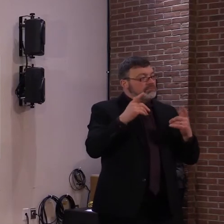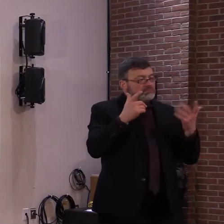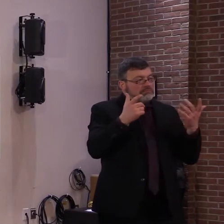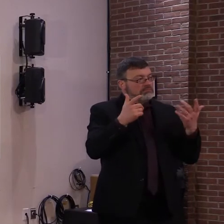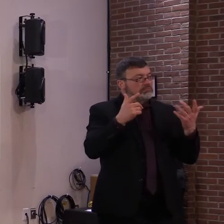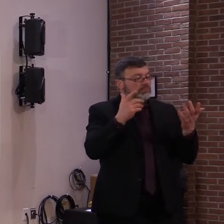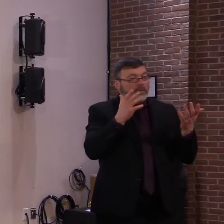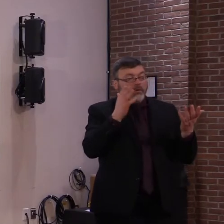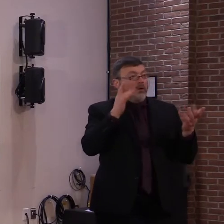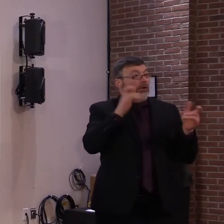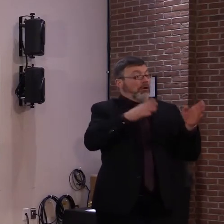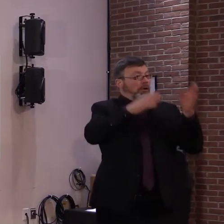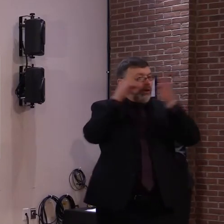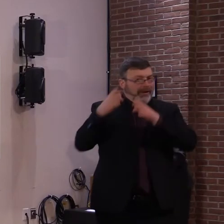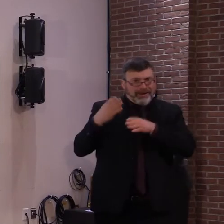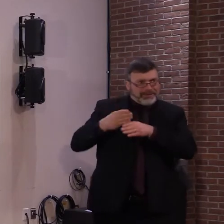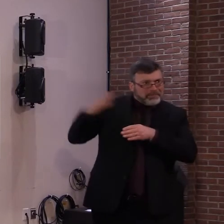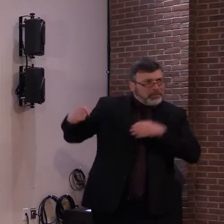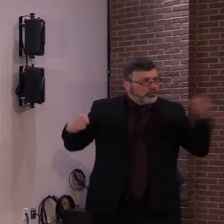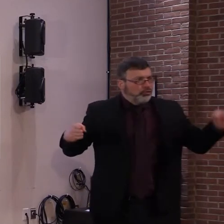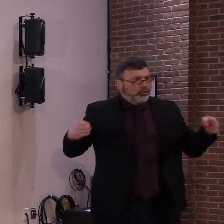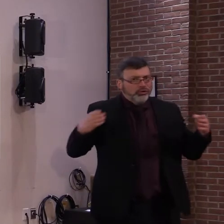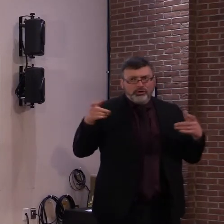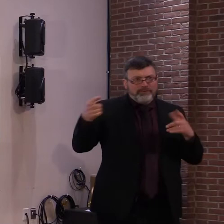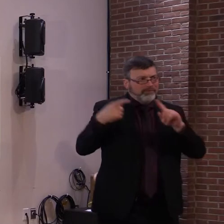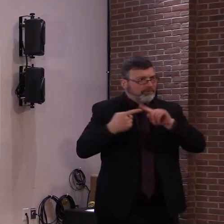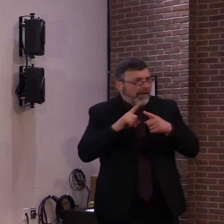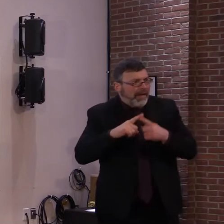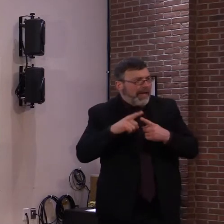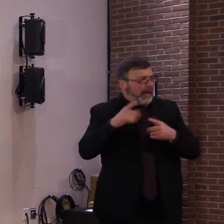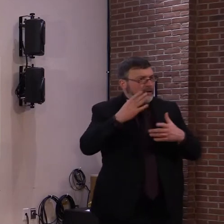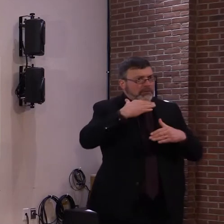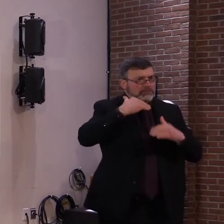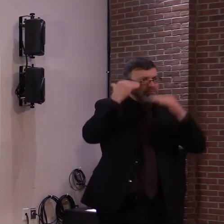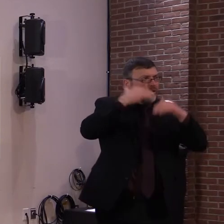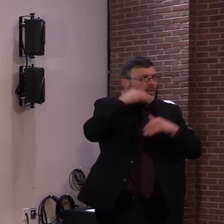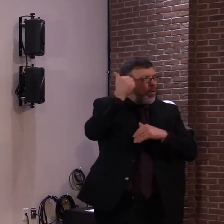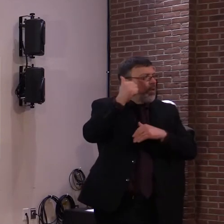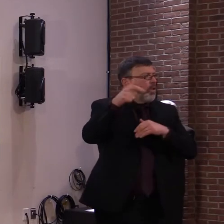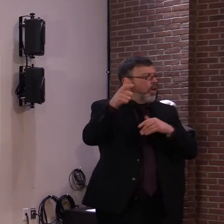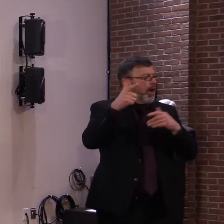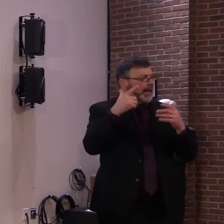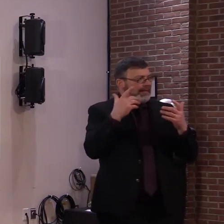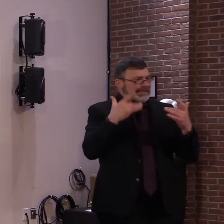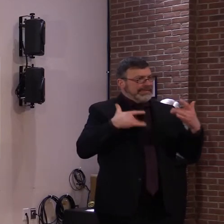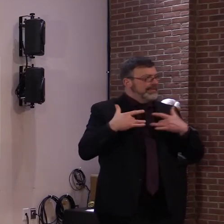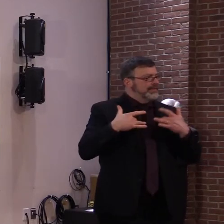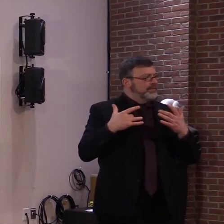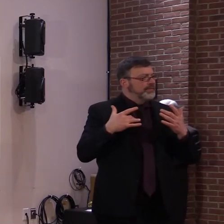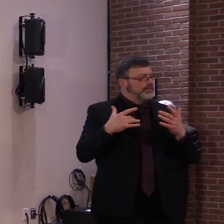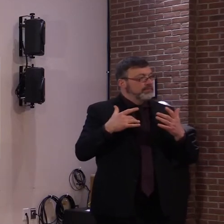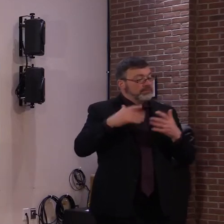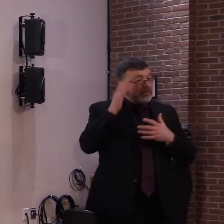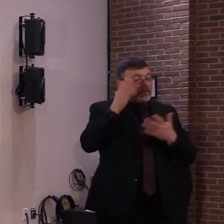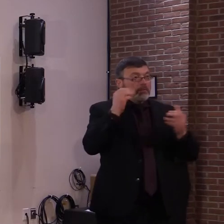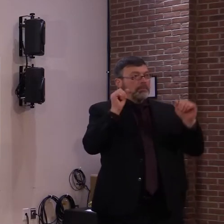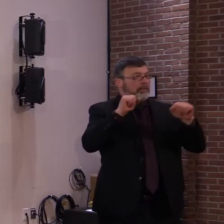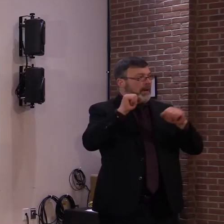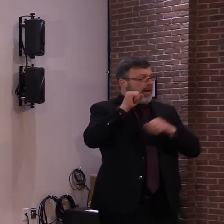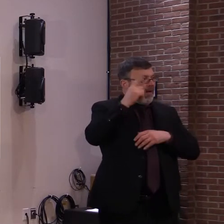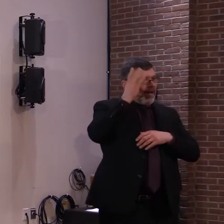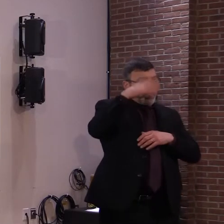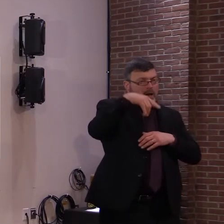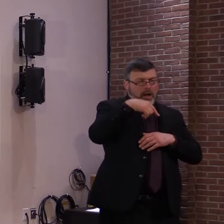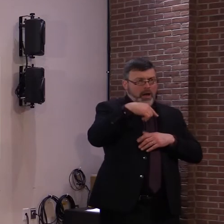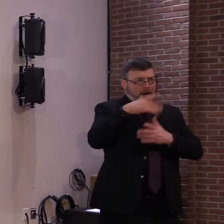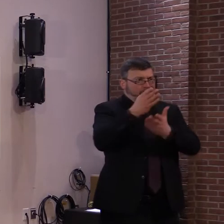risk simply because they're black or indigenous or a person of color. And believe me, we've heard from many of